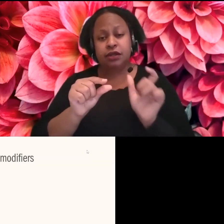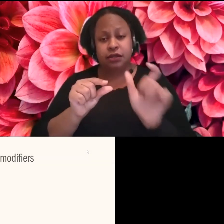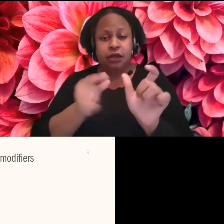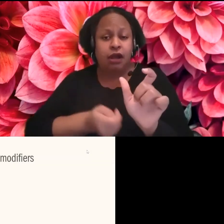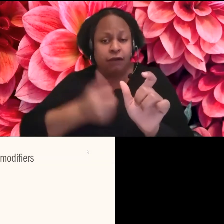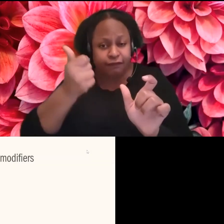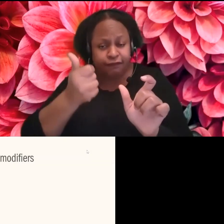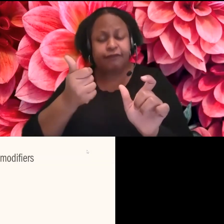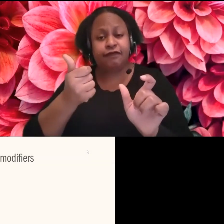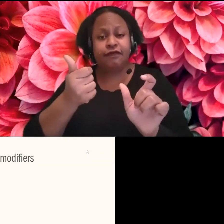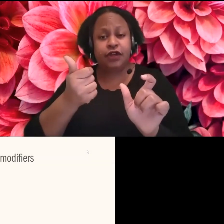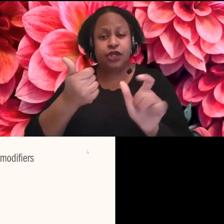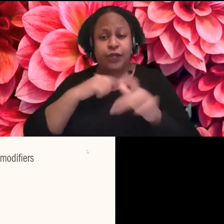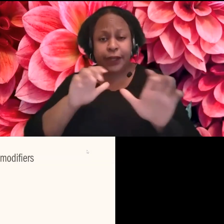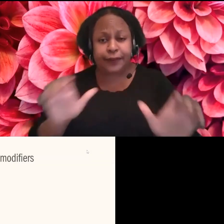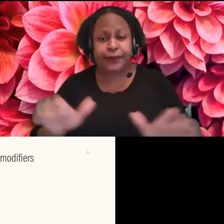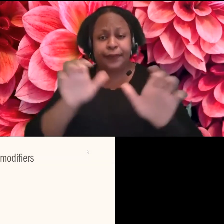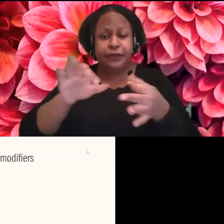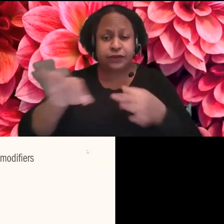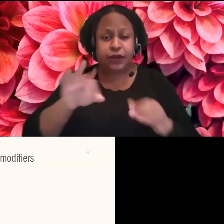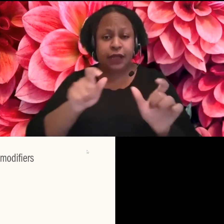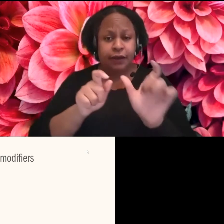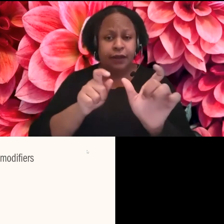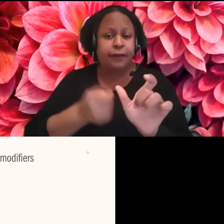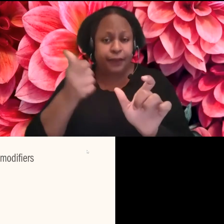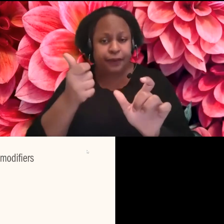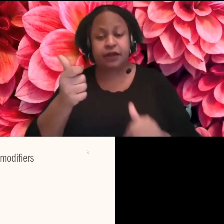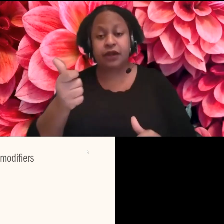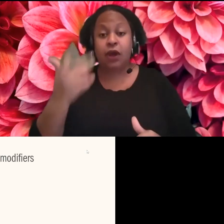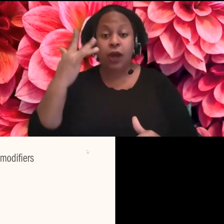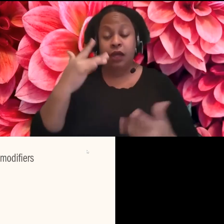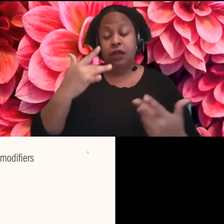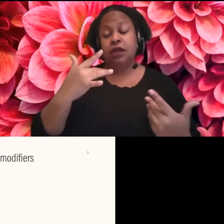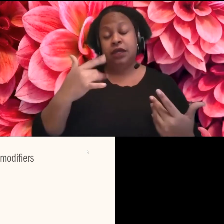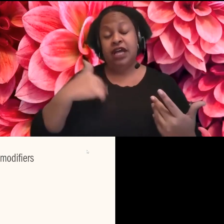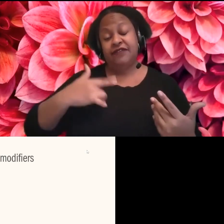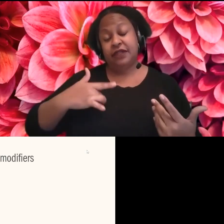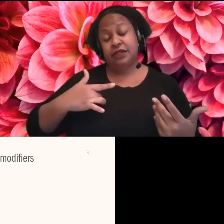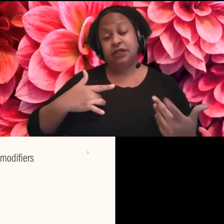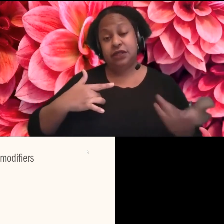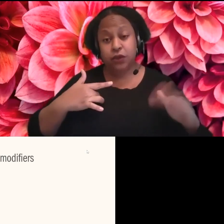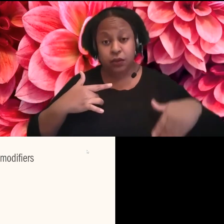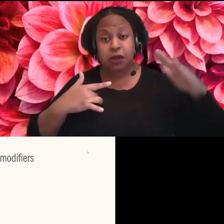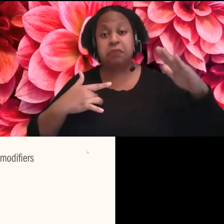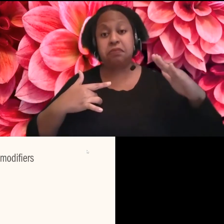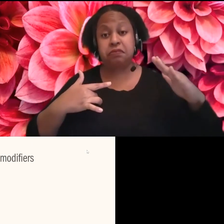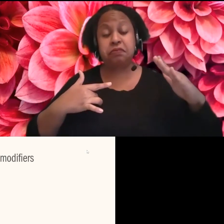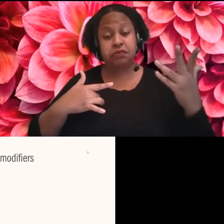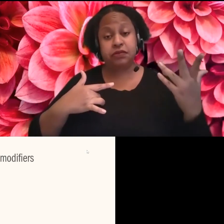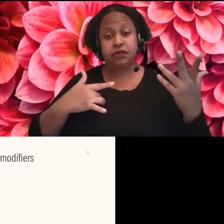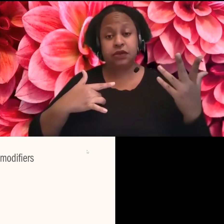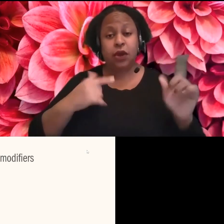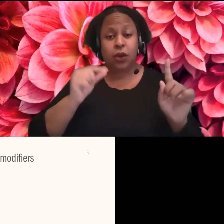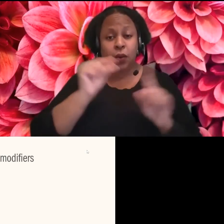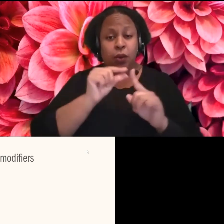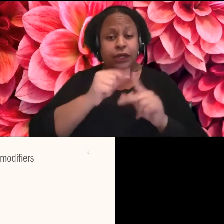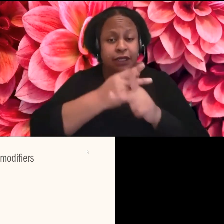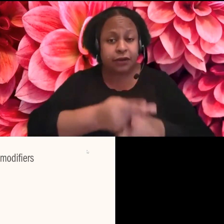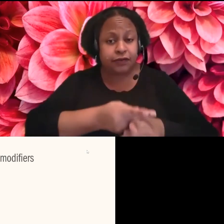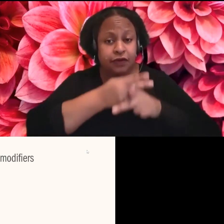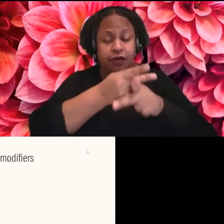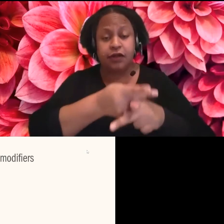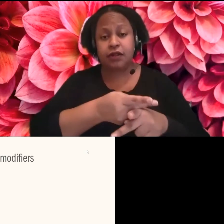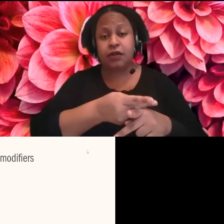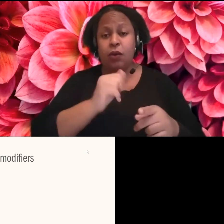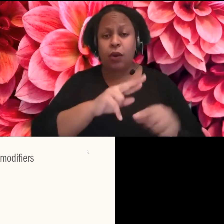of trying to kind of hedge your words or make sure that they're like, no, this is important. But if your language